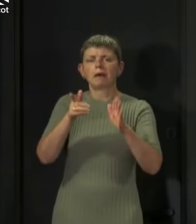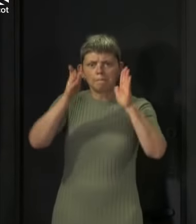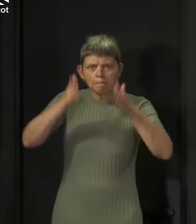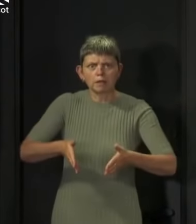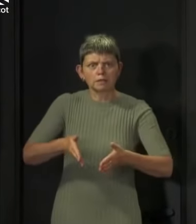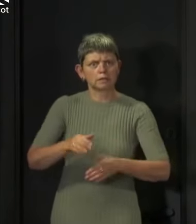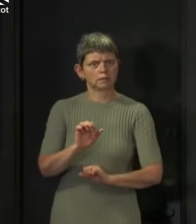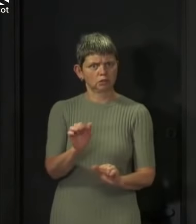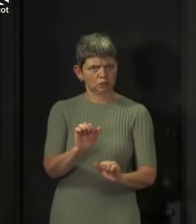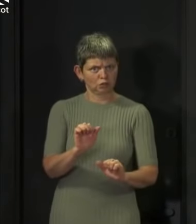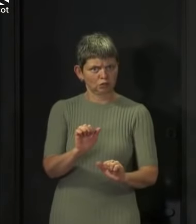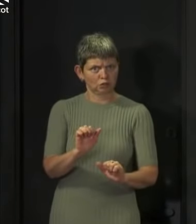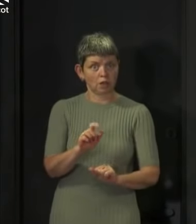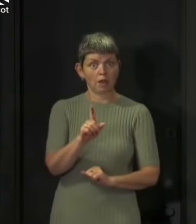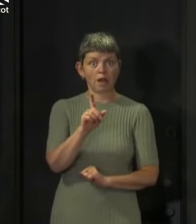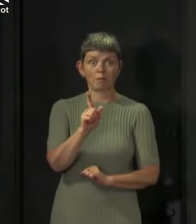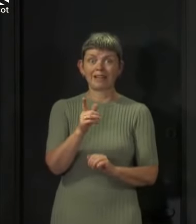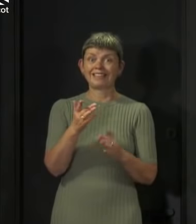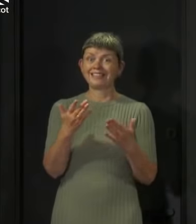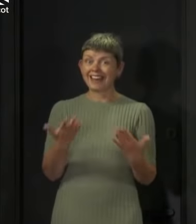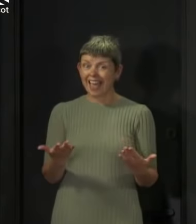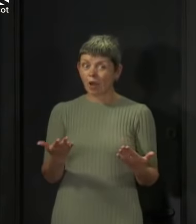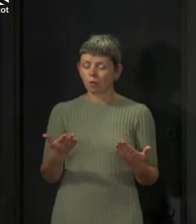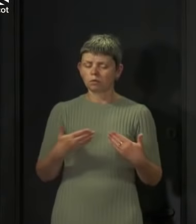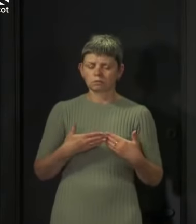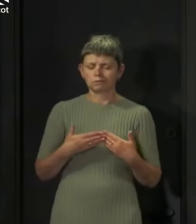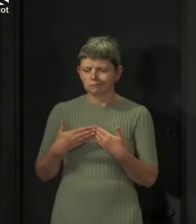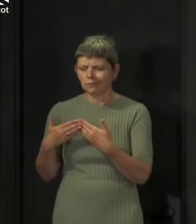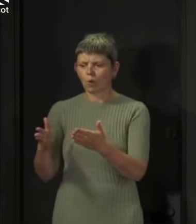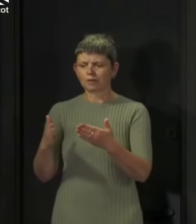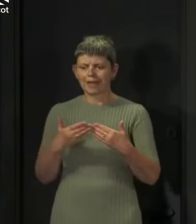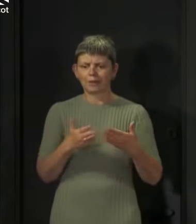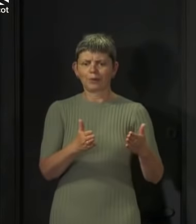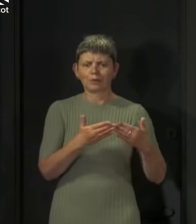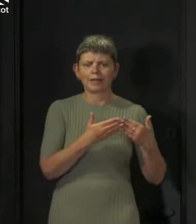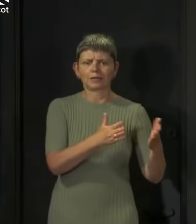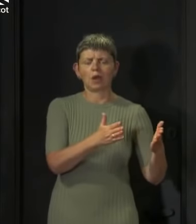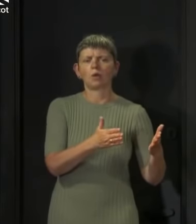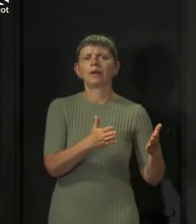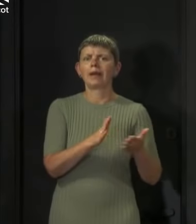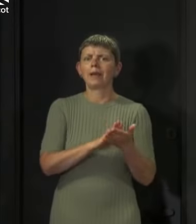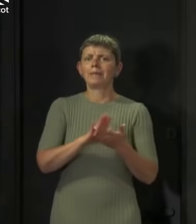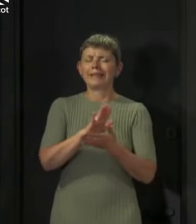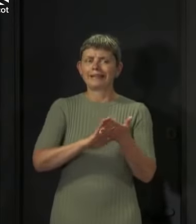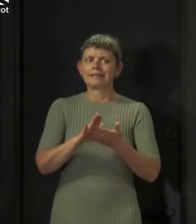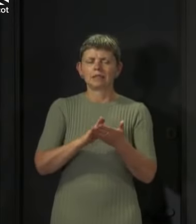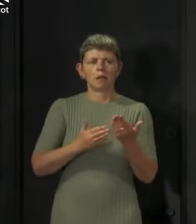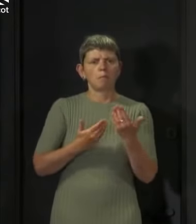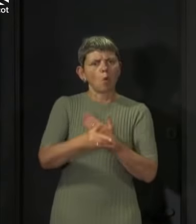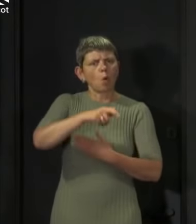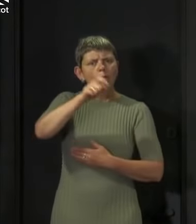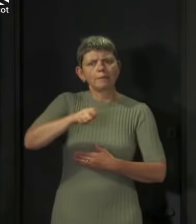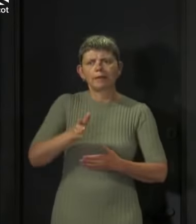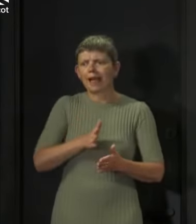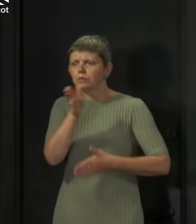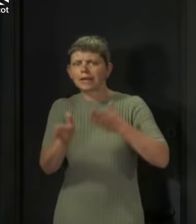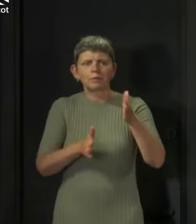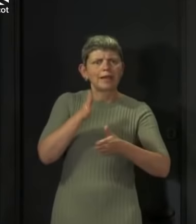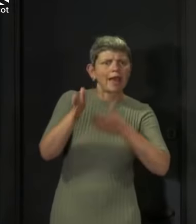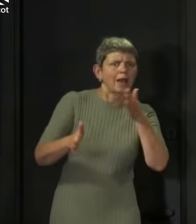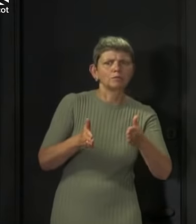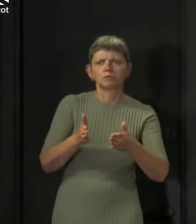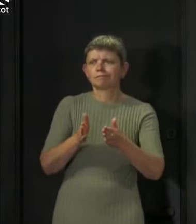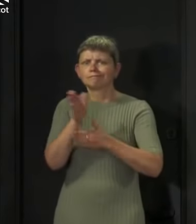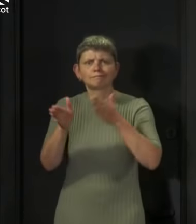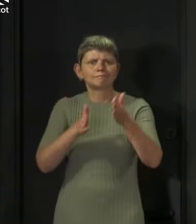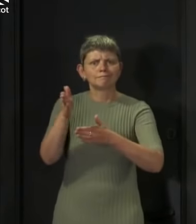mandatory. But as we come further out of lockdown, the risks are heightened. More people are out and about, more places have reopened and more people are